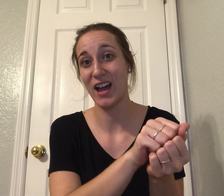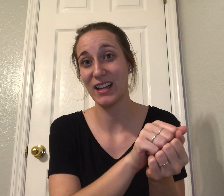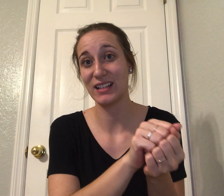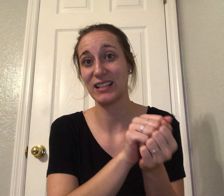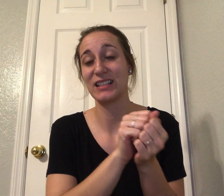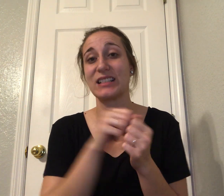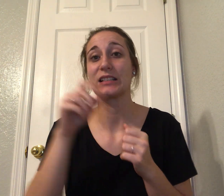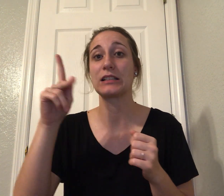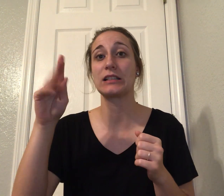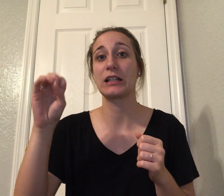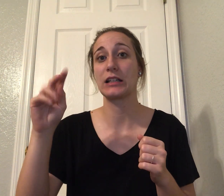and Wisconsin.